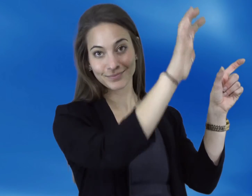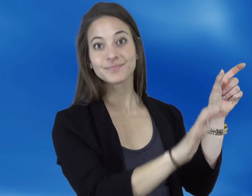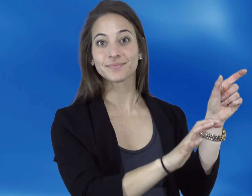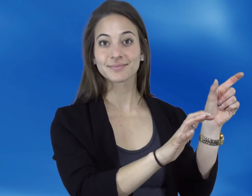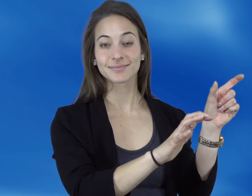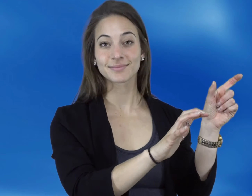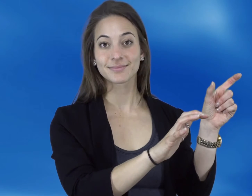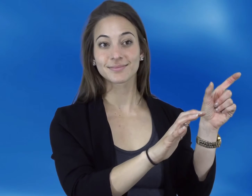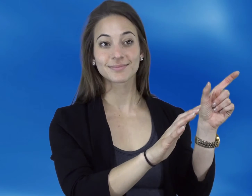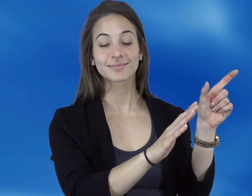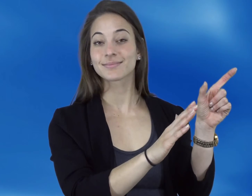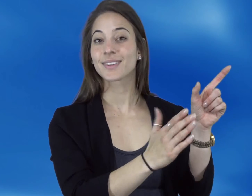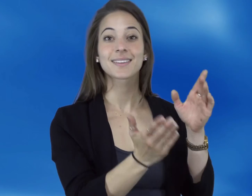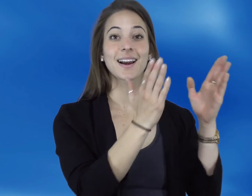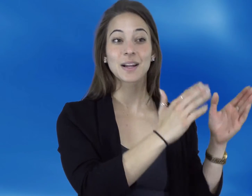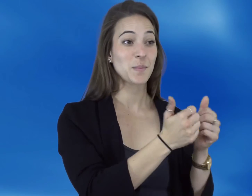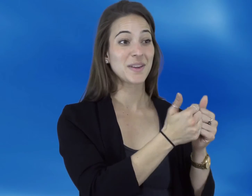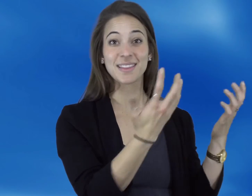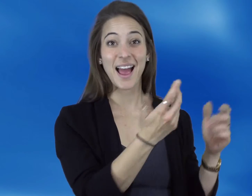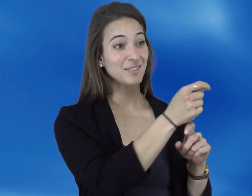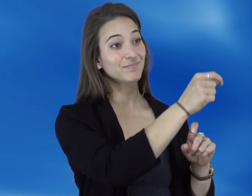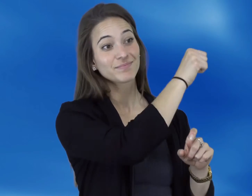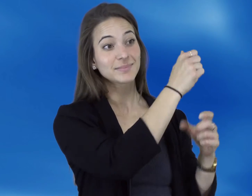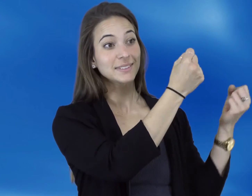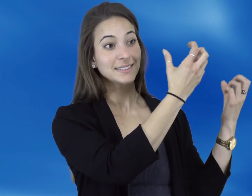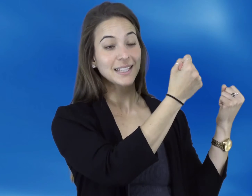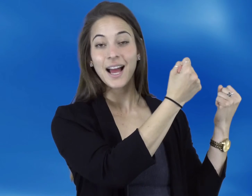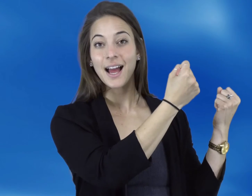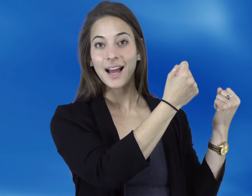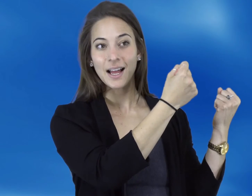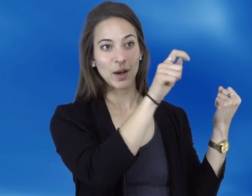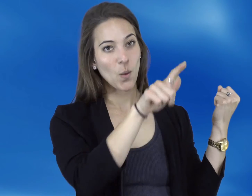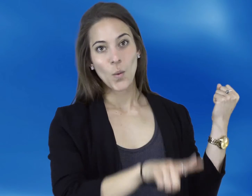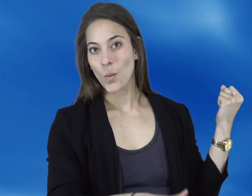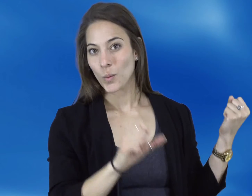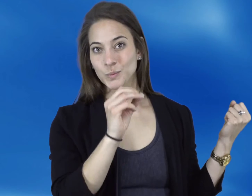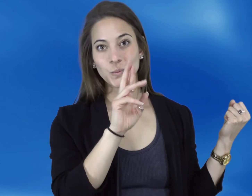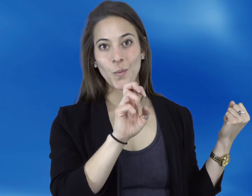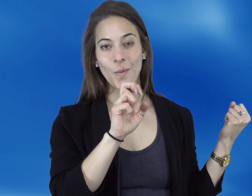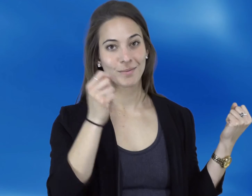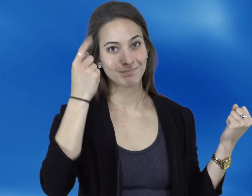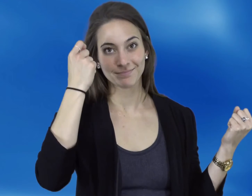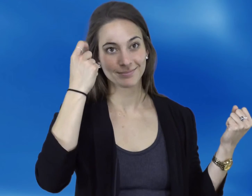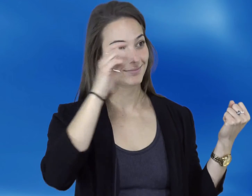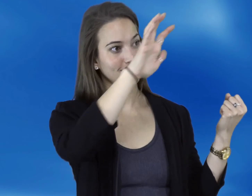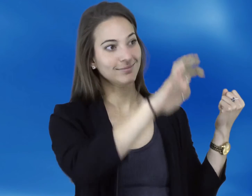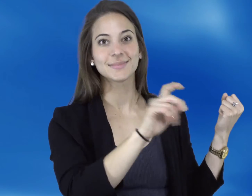the content of written information on the page. Without the signed interpretation, participants had a